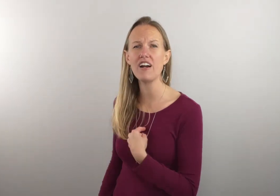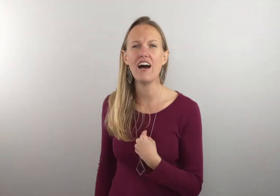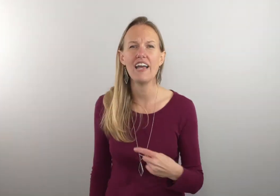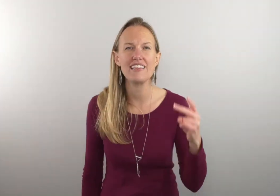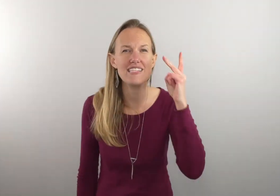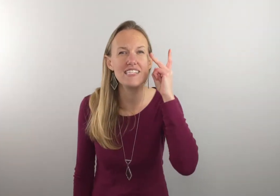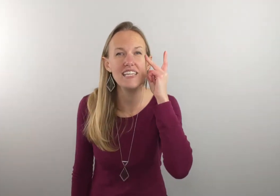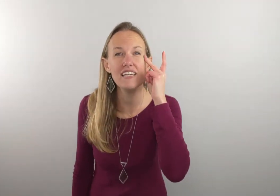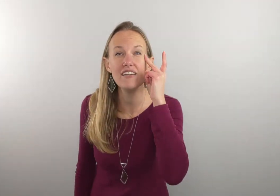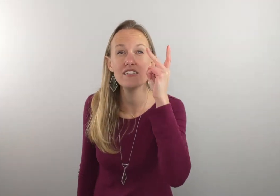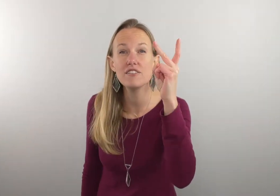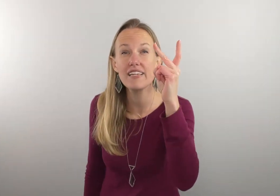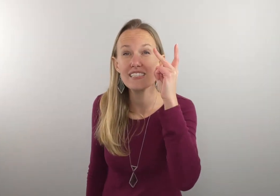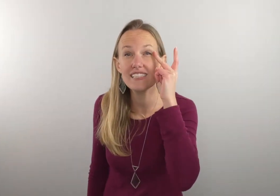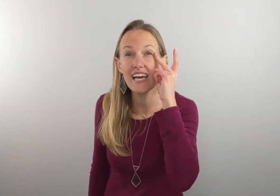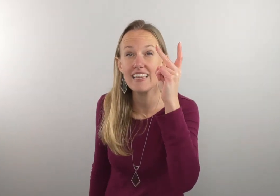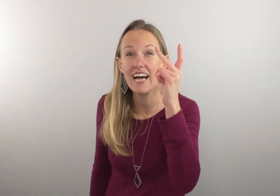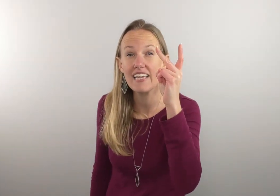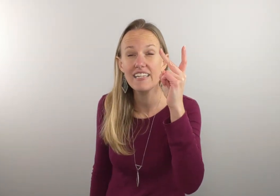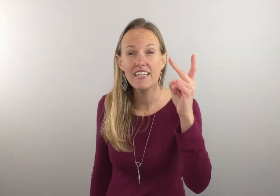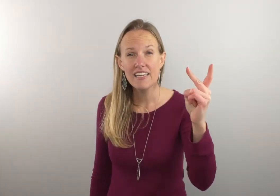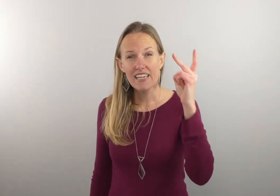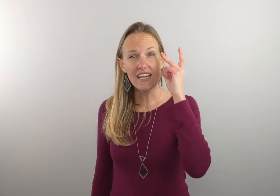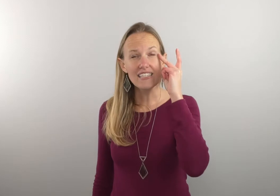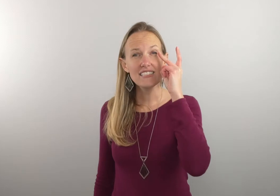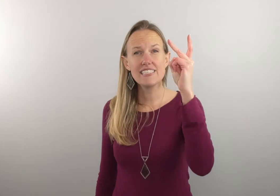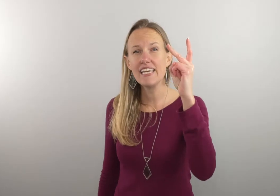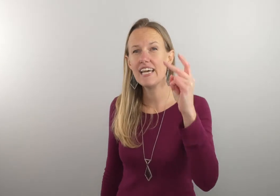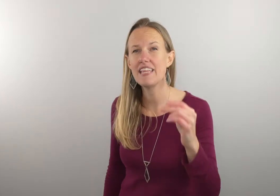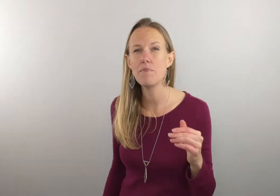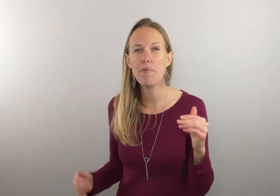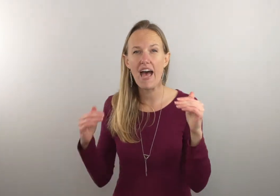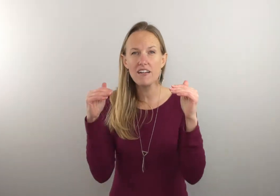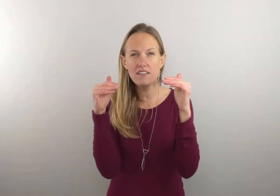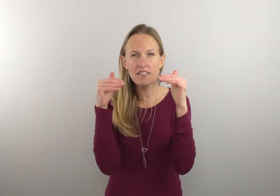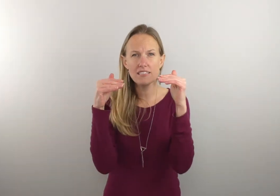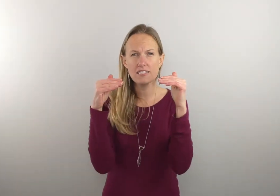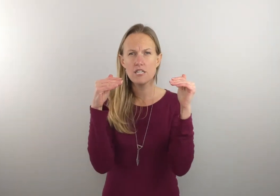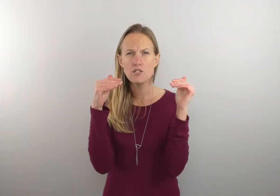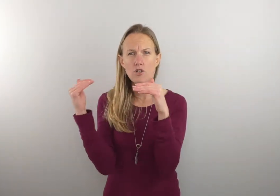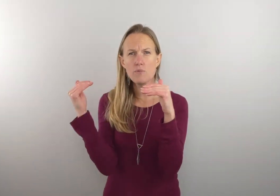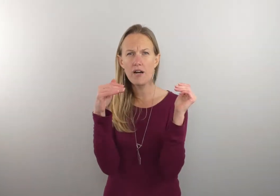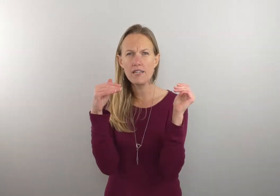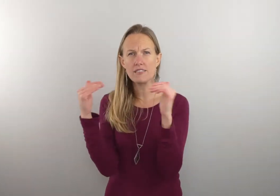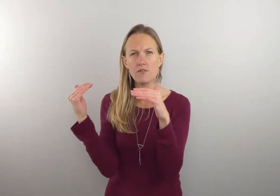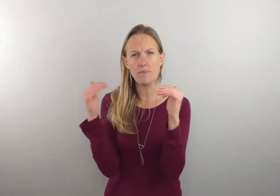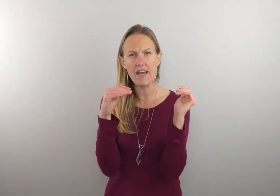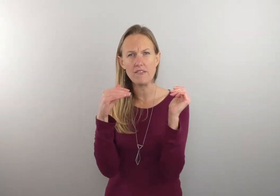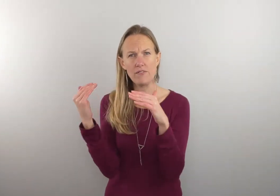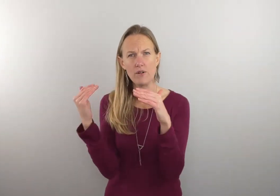I and then see you're gonna do like the sight line okay see and then battle it's two parties going back and forth